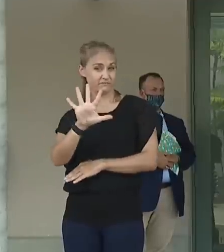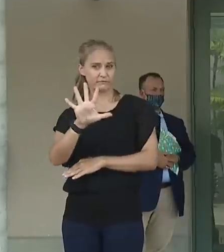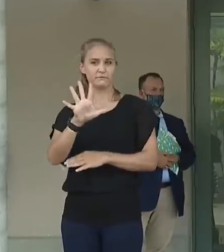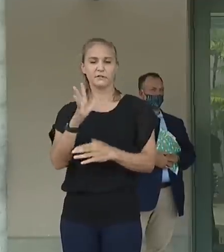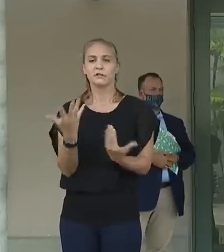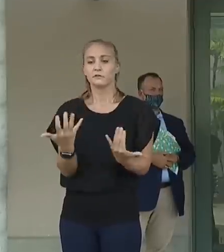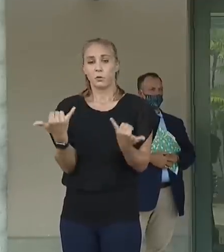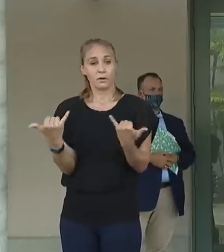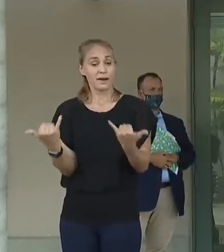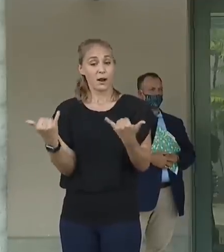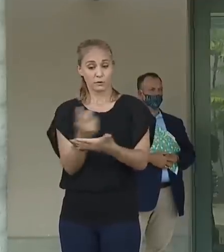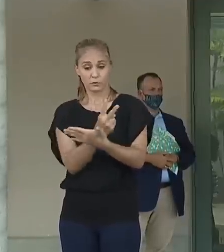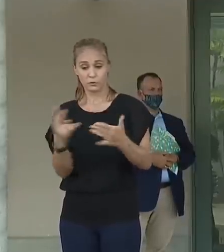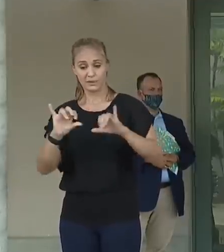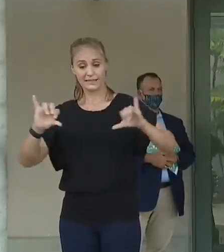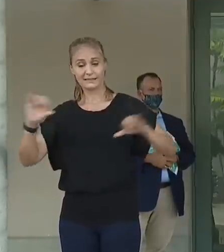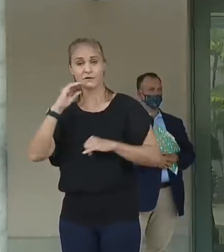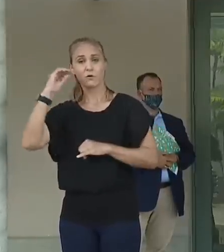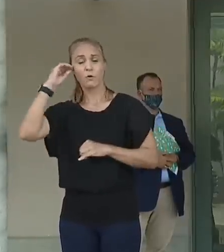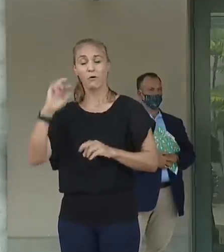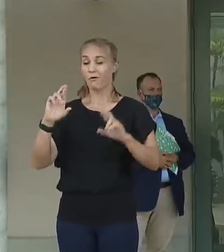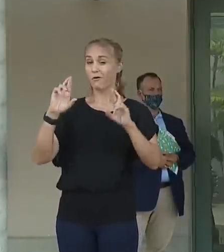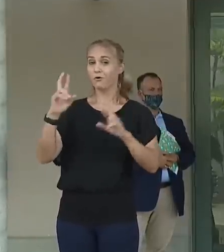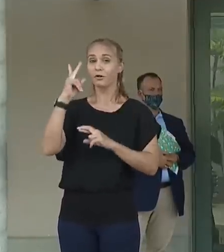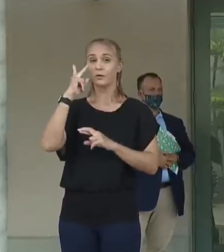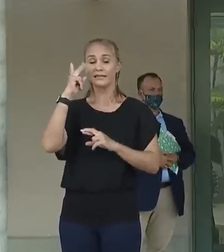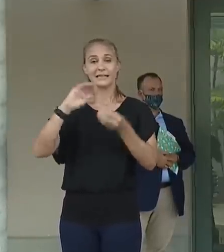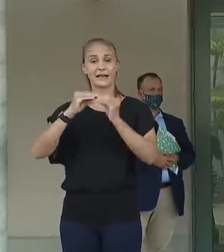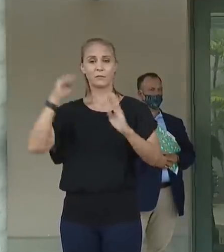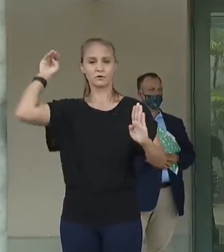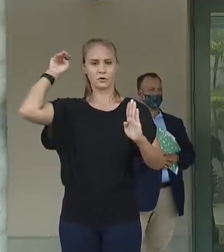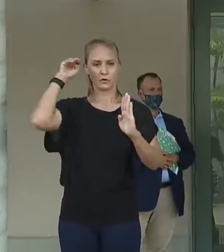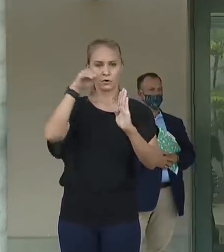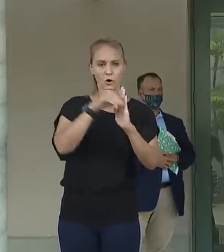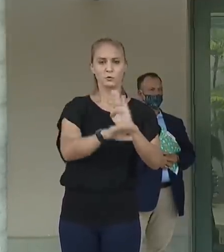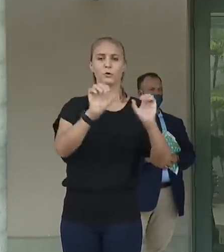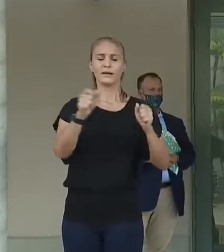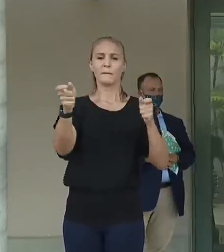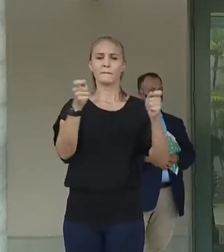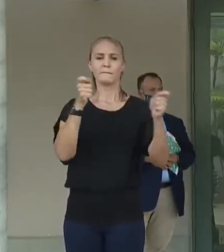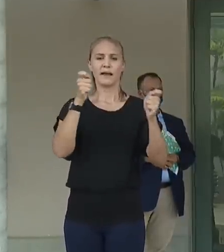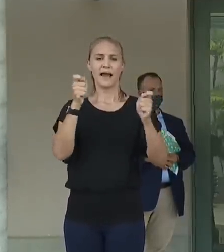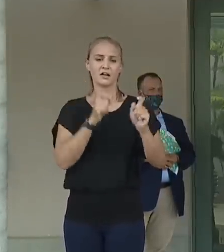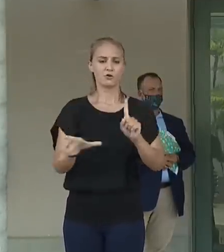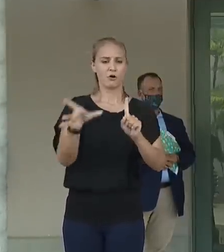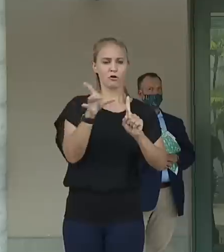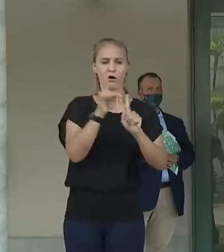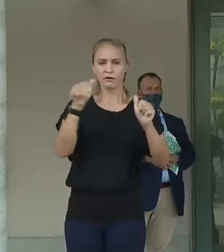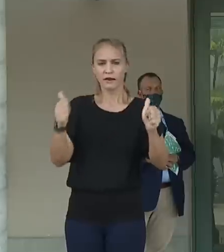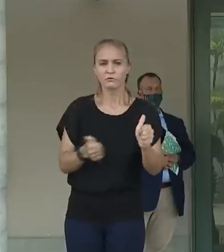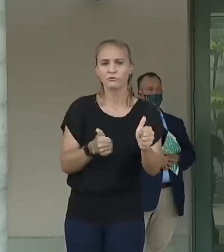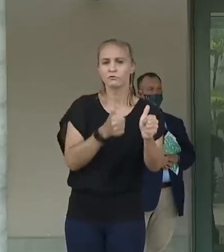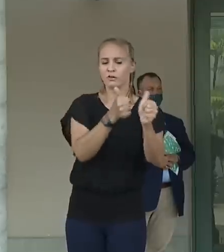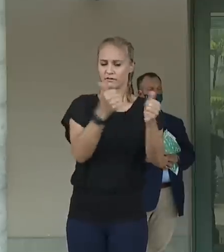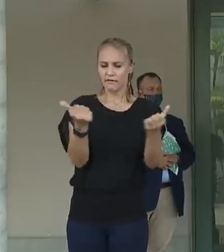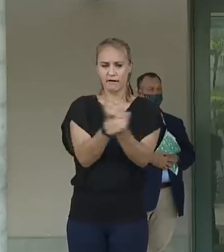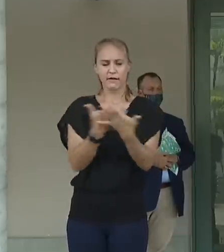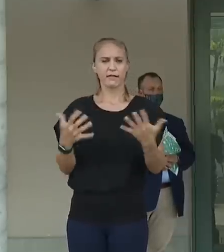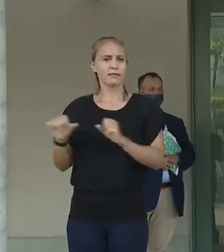hopefully we'll see the number decline to a level where we can manage our contact tracing and everything else that we need to do.